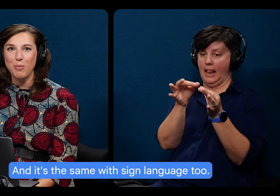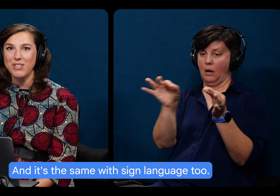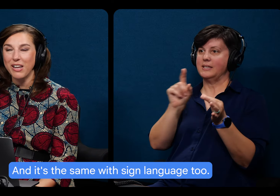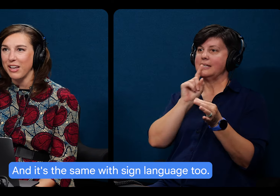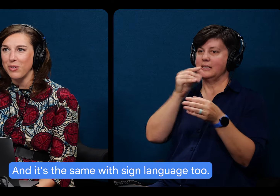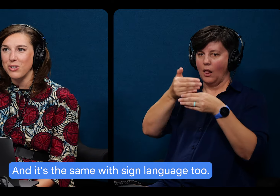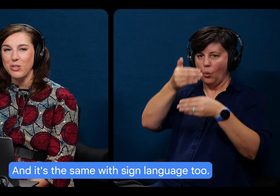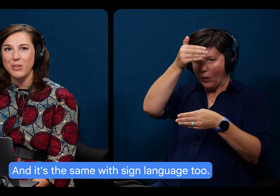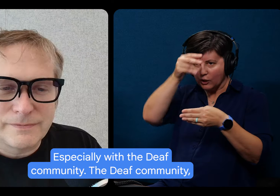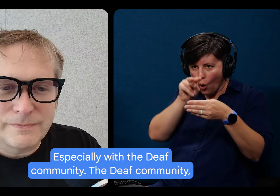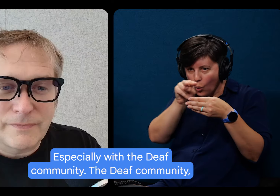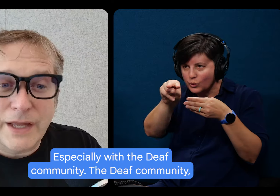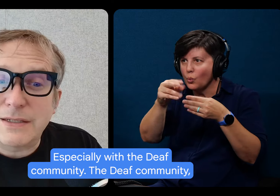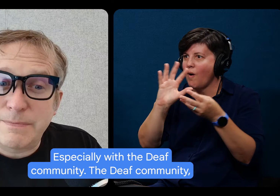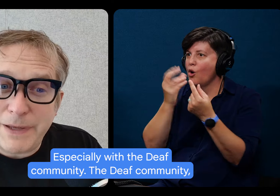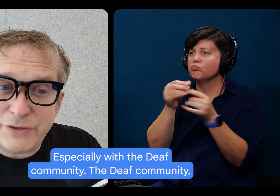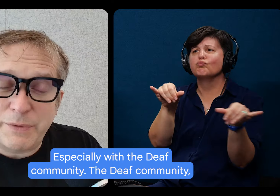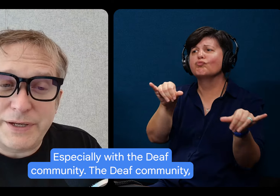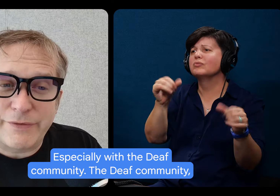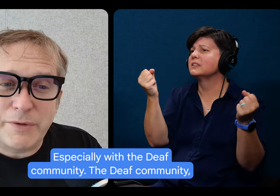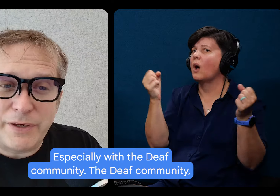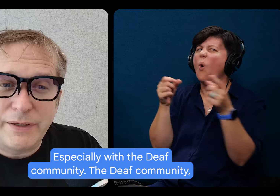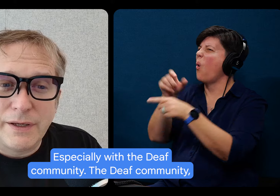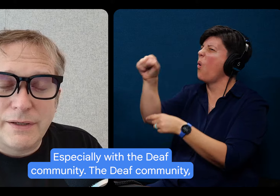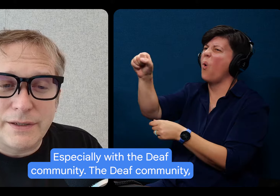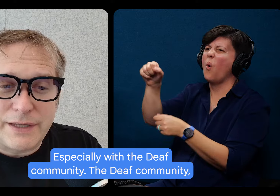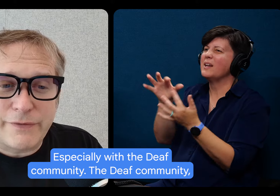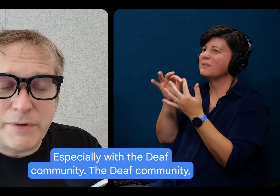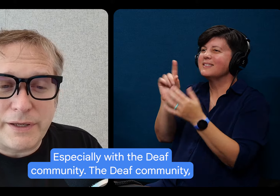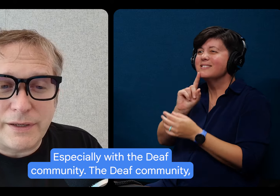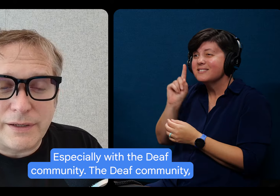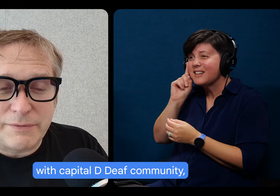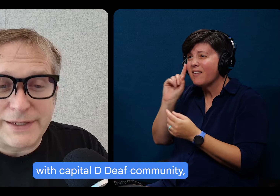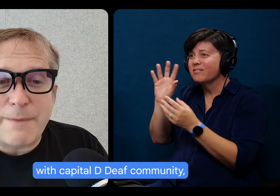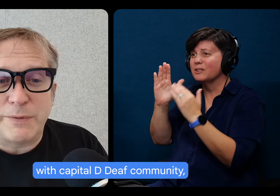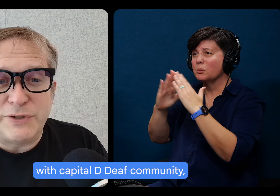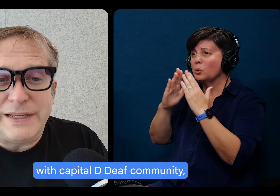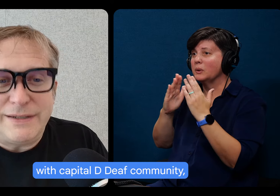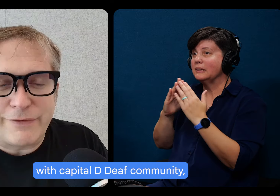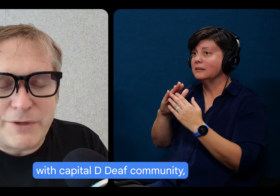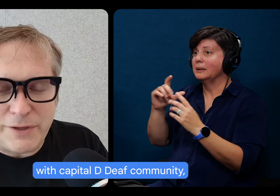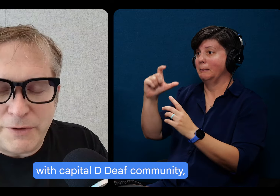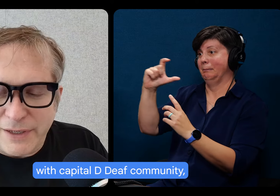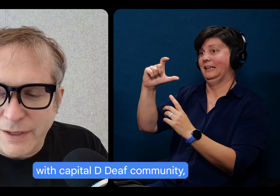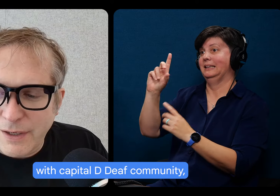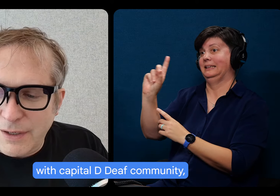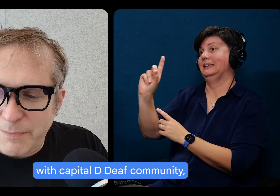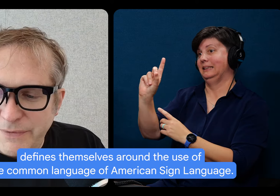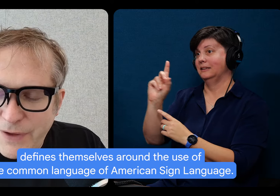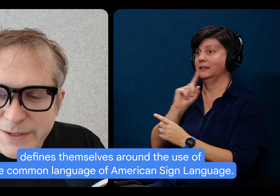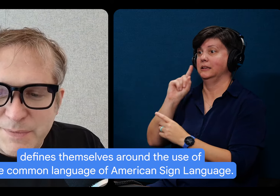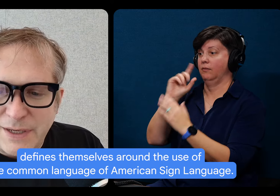same with sign language, too. Especially with the deaf community. The deaf community, capital D deaf community, um,